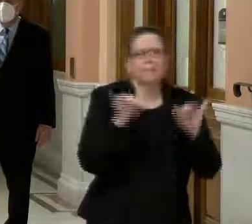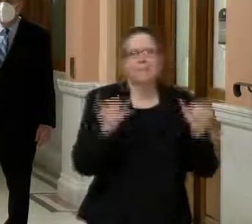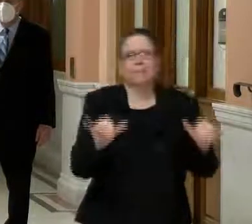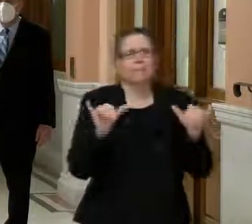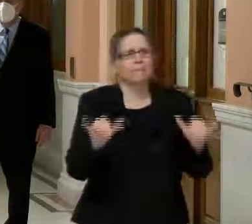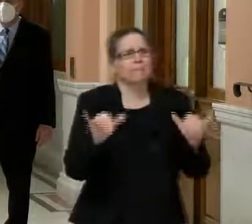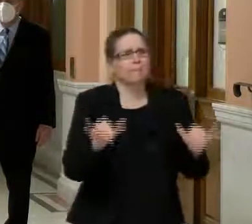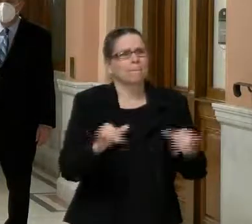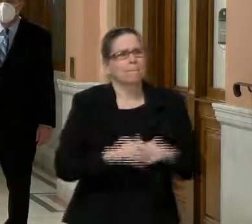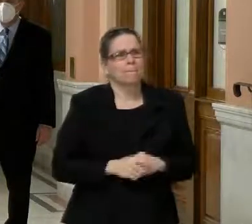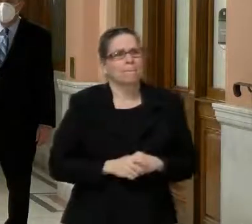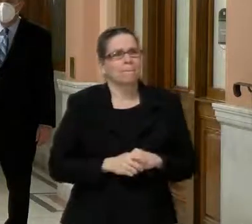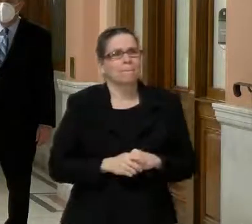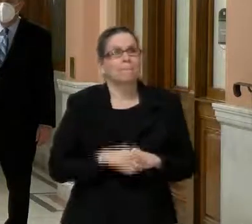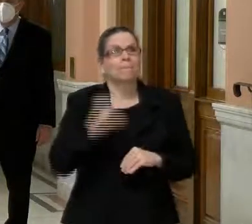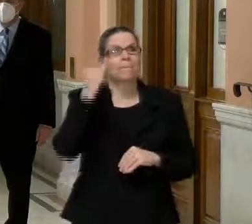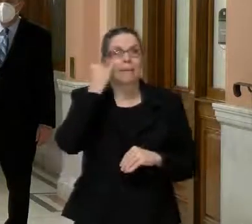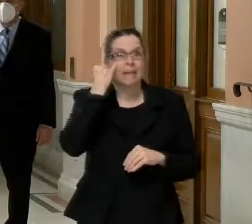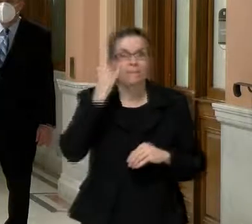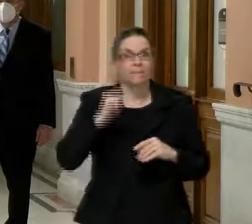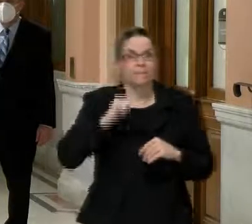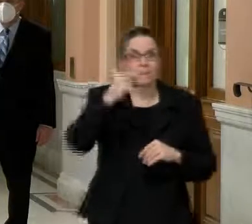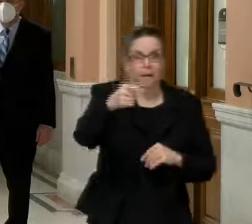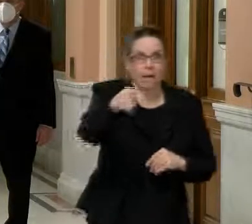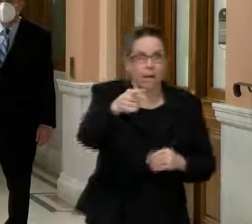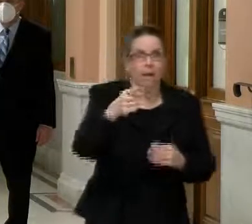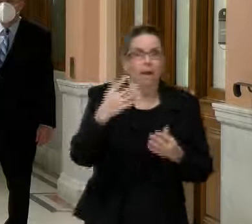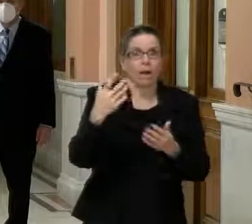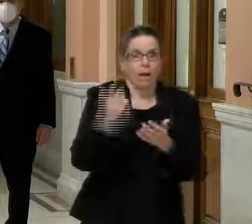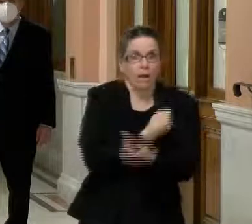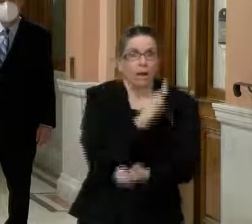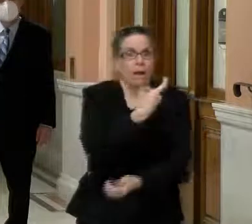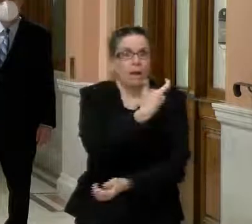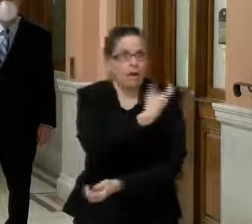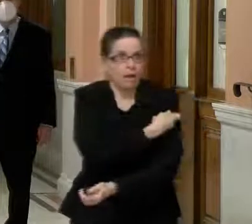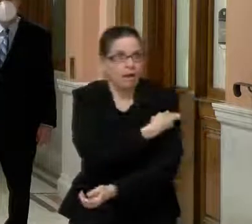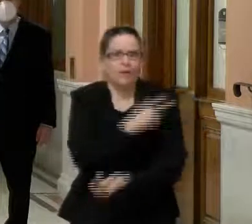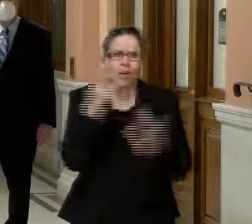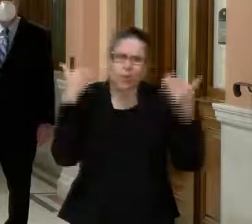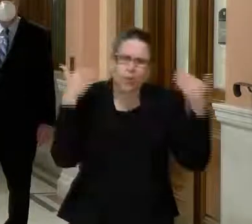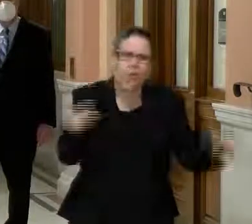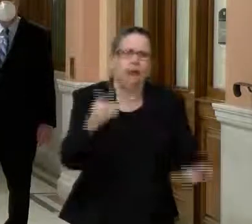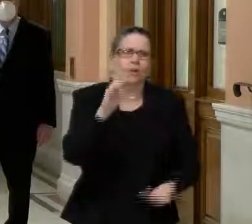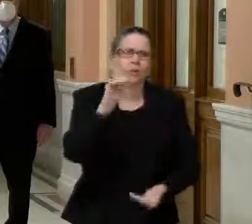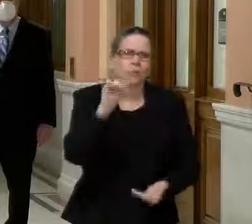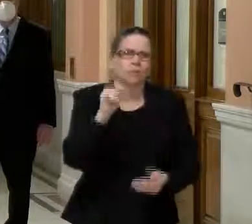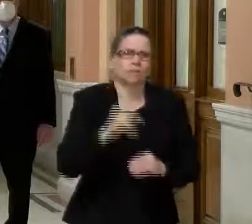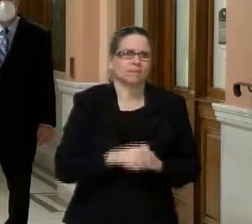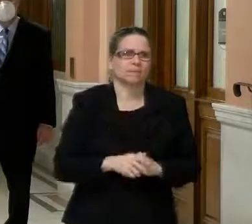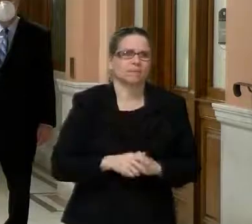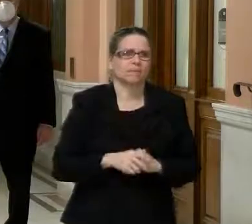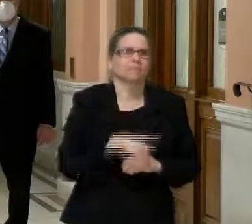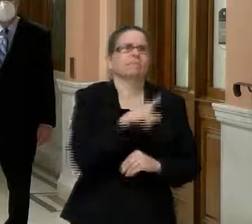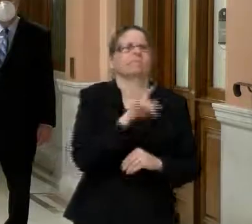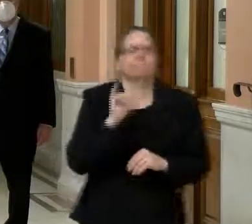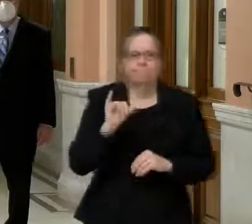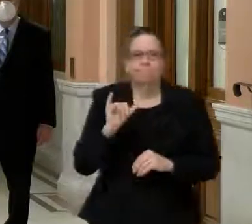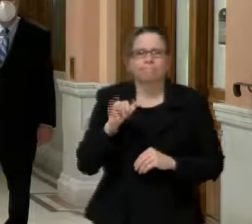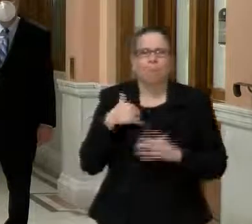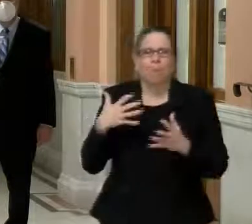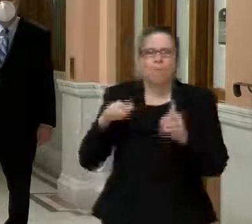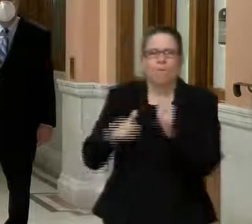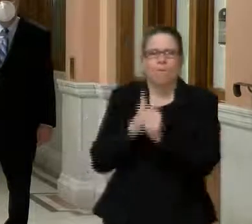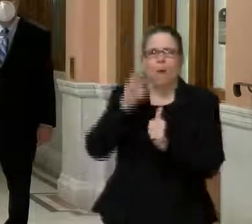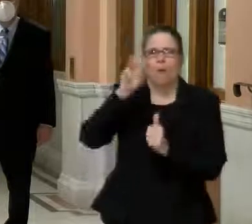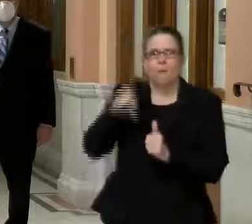please, please take the opportunity to get it. And sorry, just one follow up. How what's the protocol for testing for the